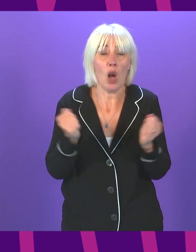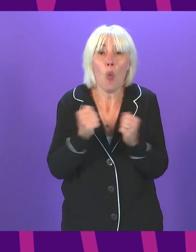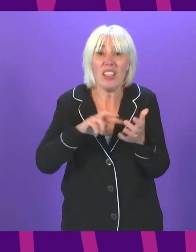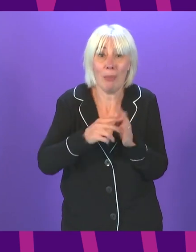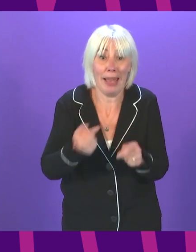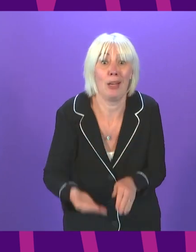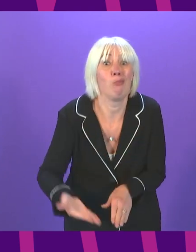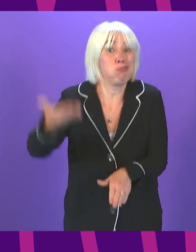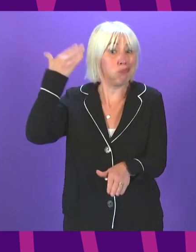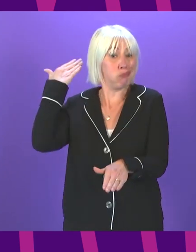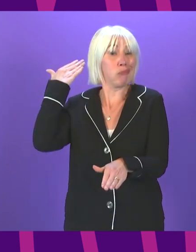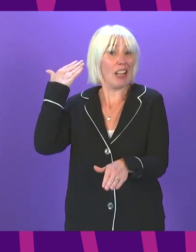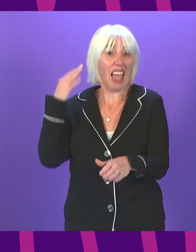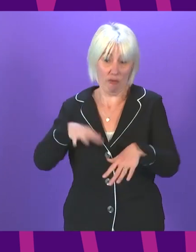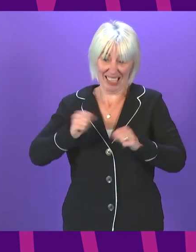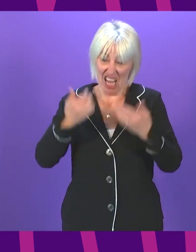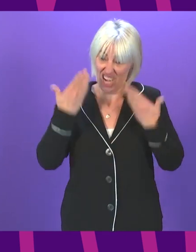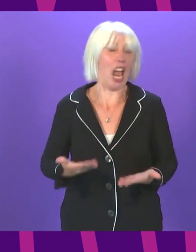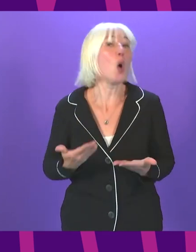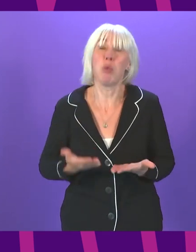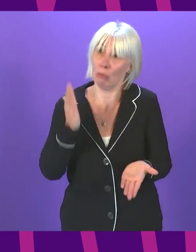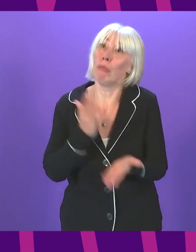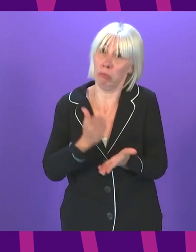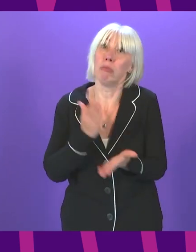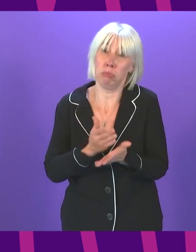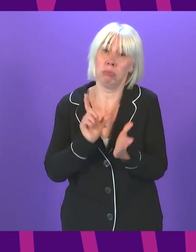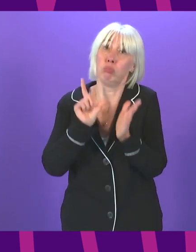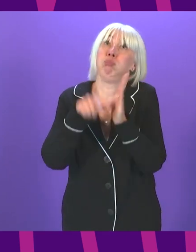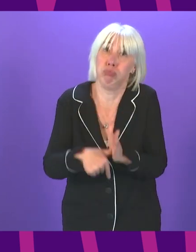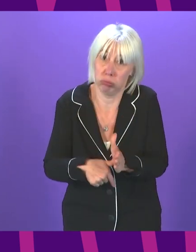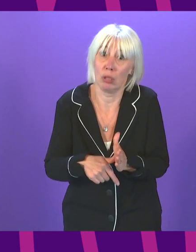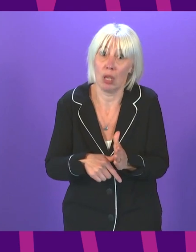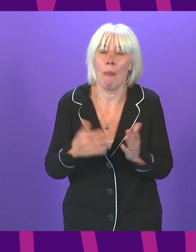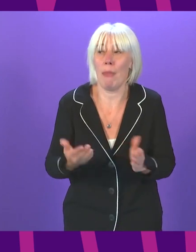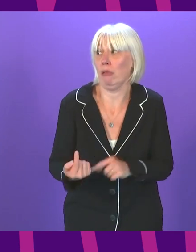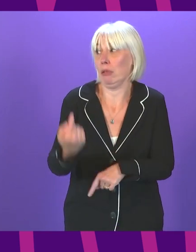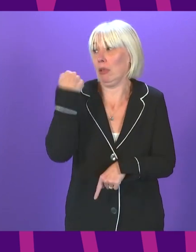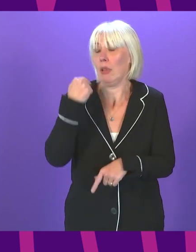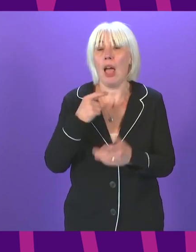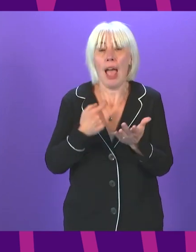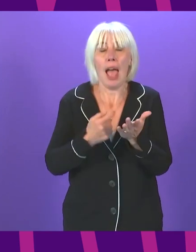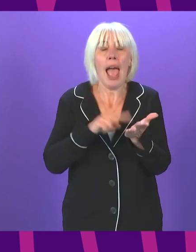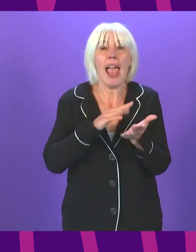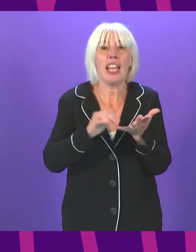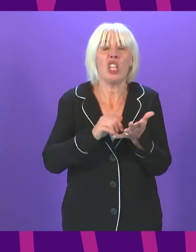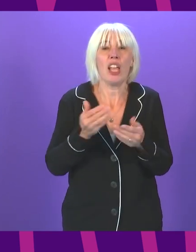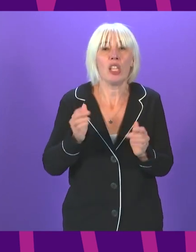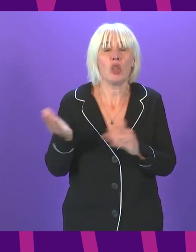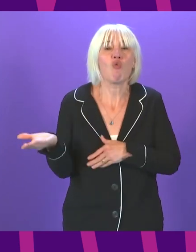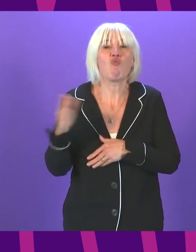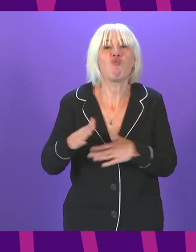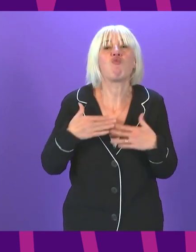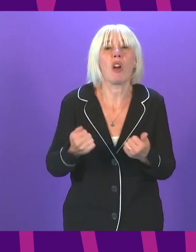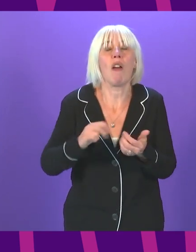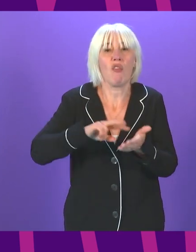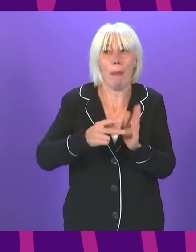ago. If we were simply starting it now, then we would be seriously remiss. We set out the NHS recovery plan last week, which